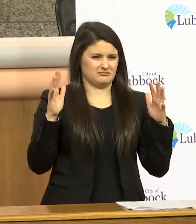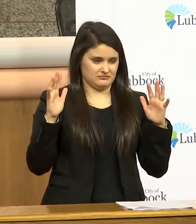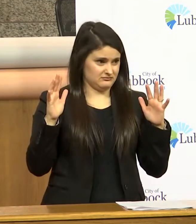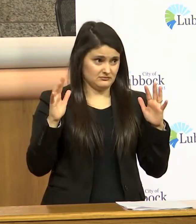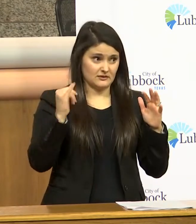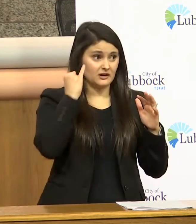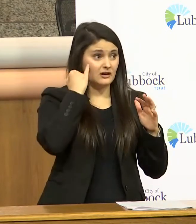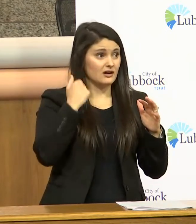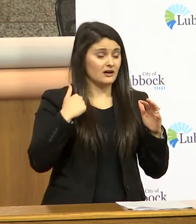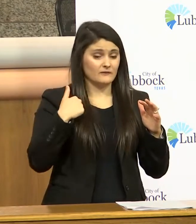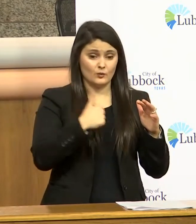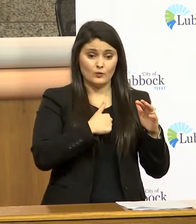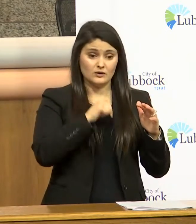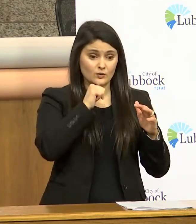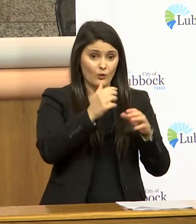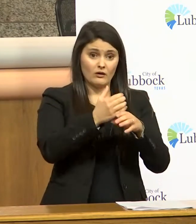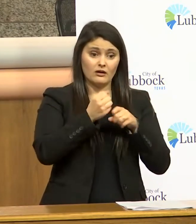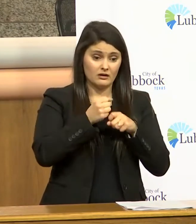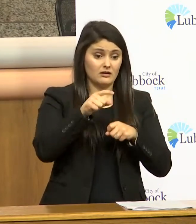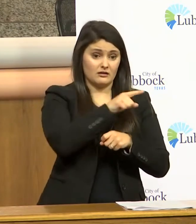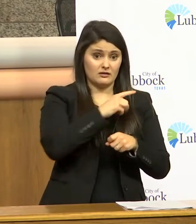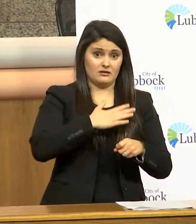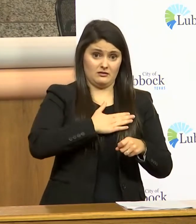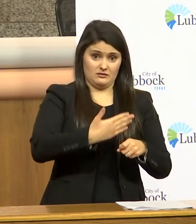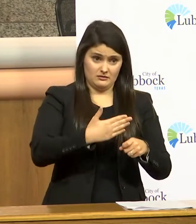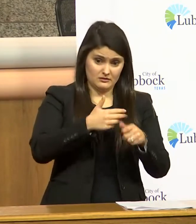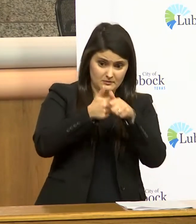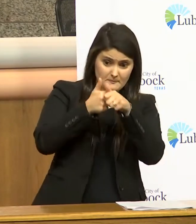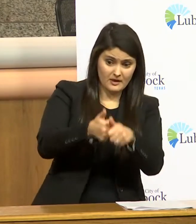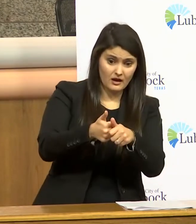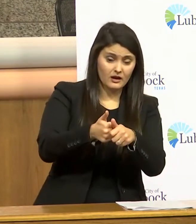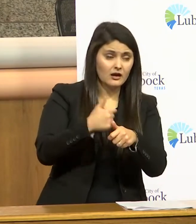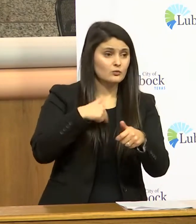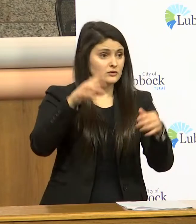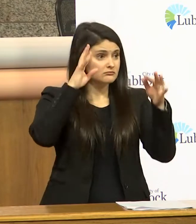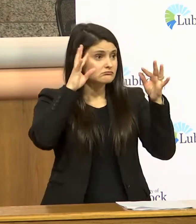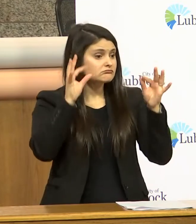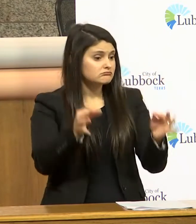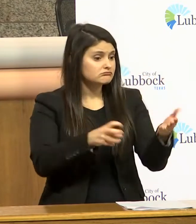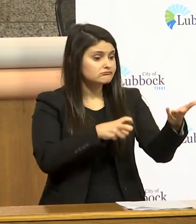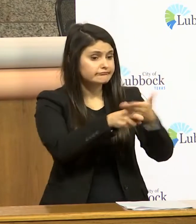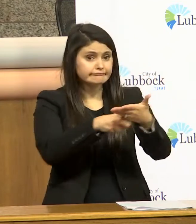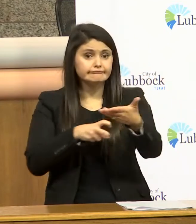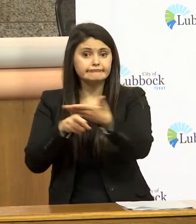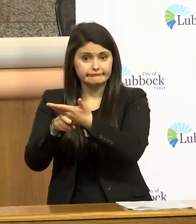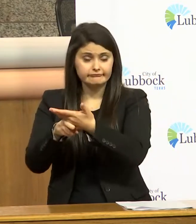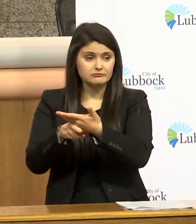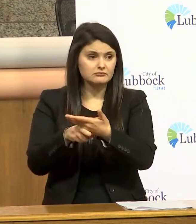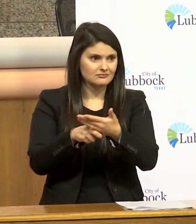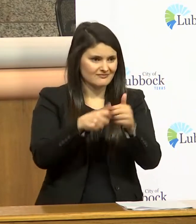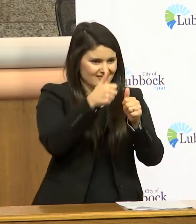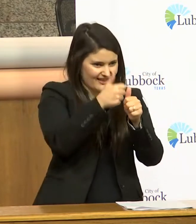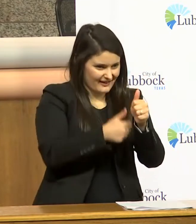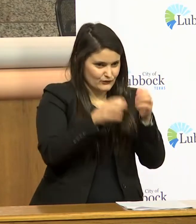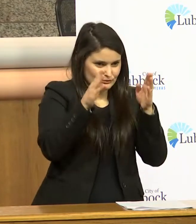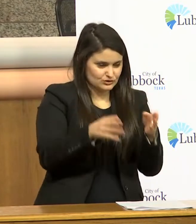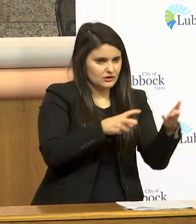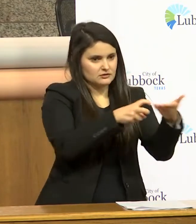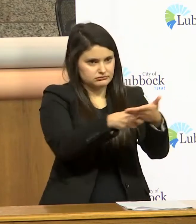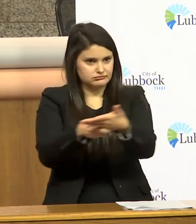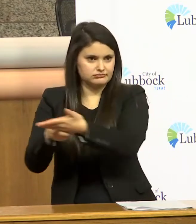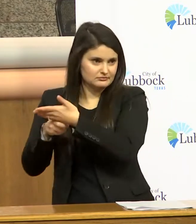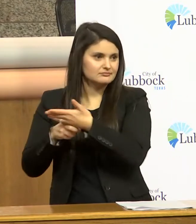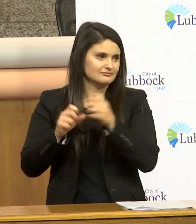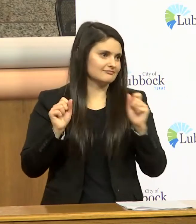if we can't gain voluntary compliance and a decision is made to issue citations everybody there is going to get to